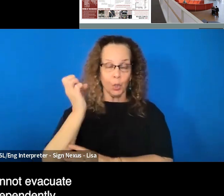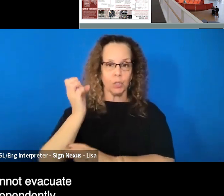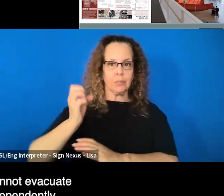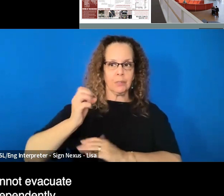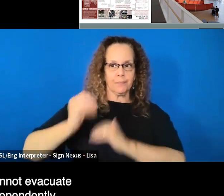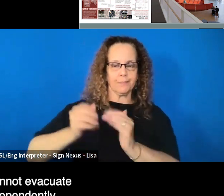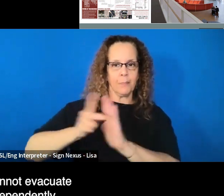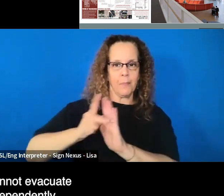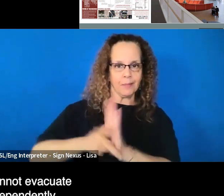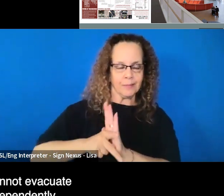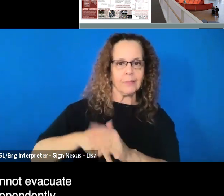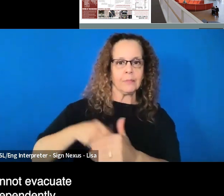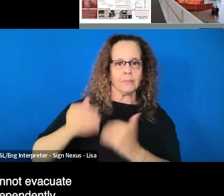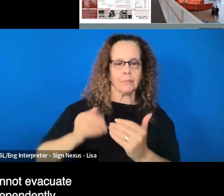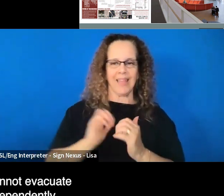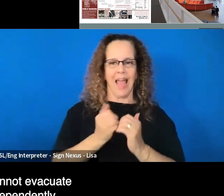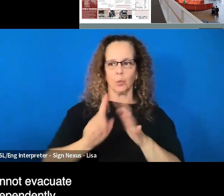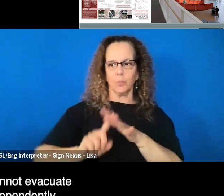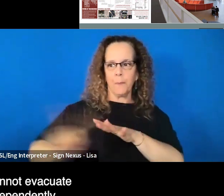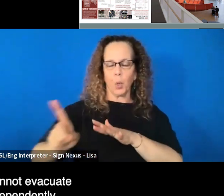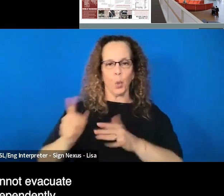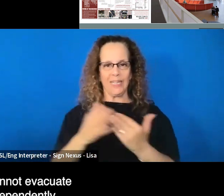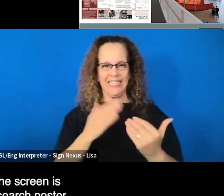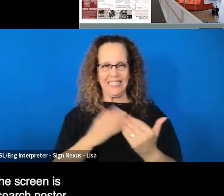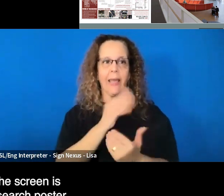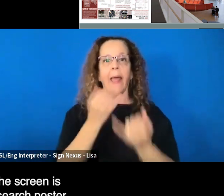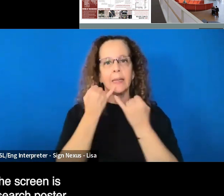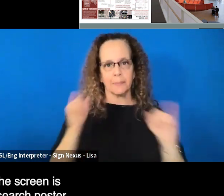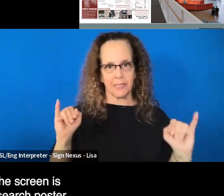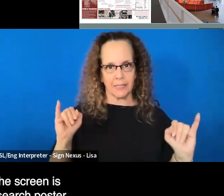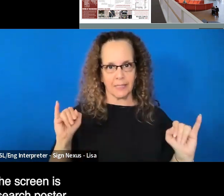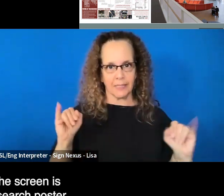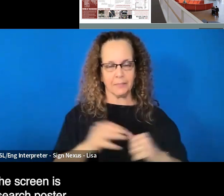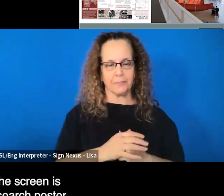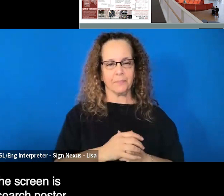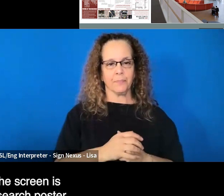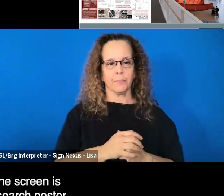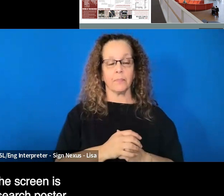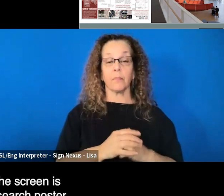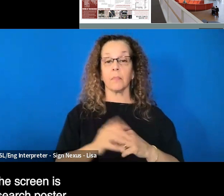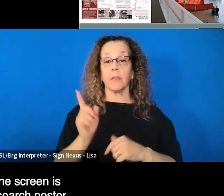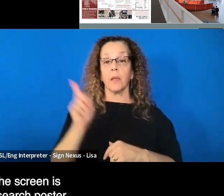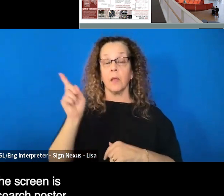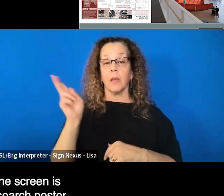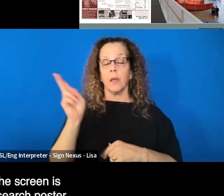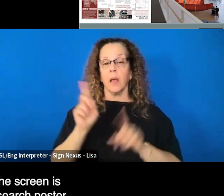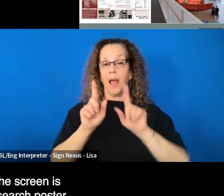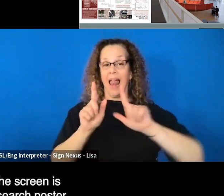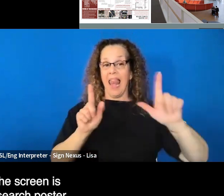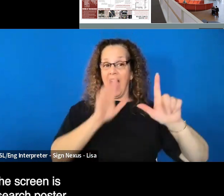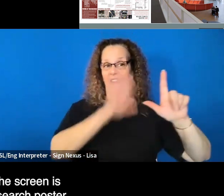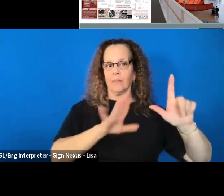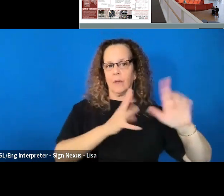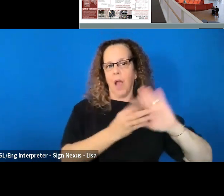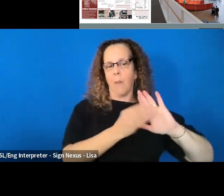for those who cannot evacuate easily and independently. On the left of the screen is a copy of my research